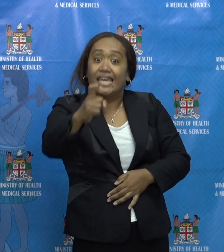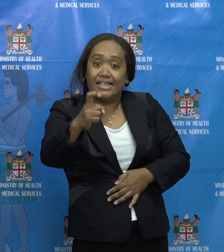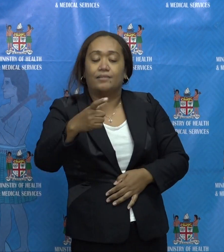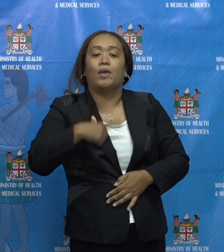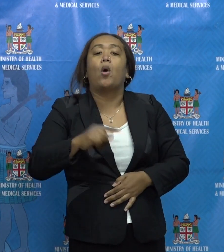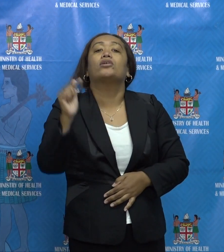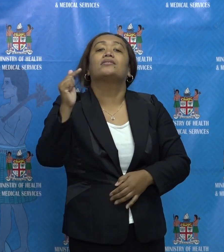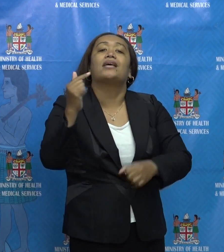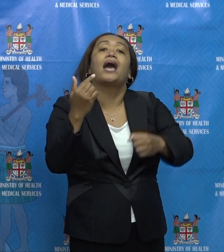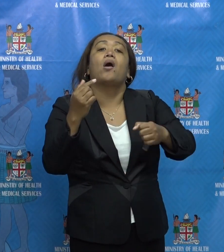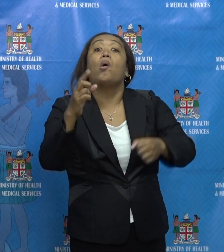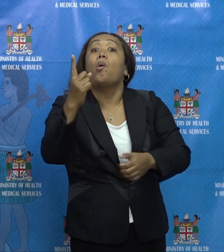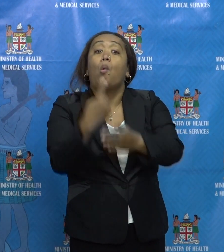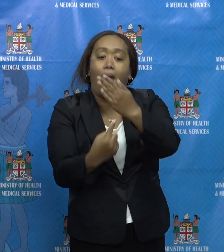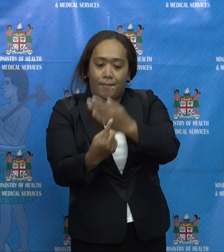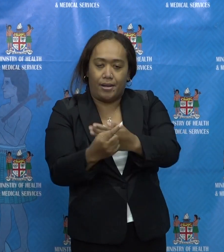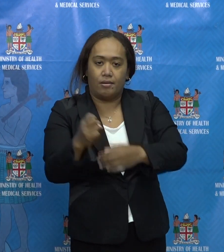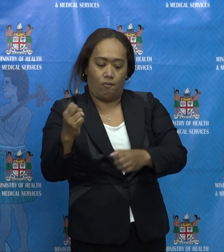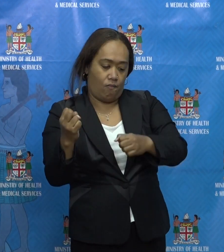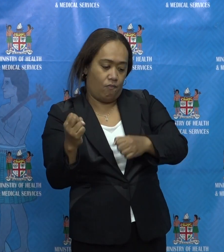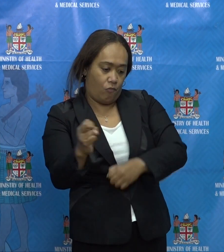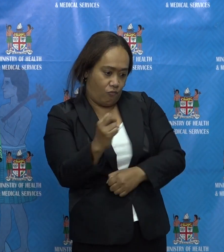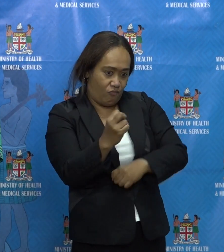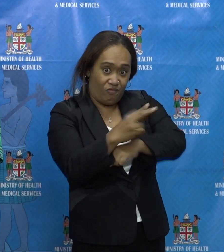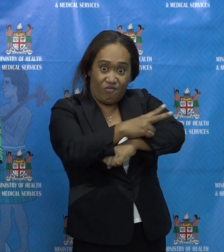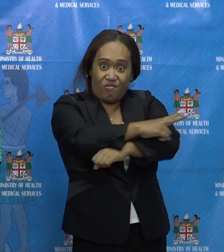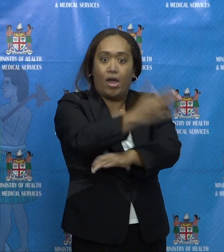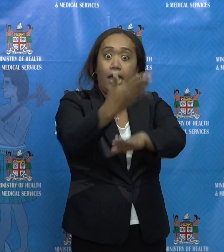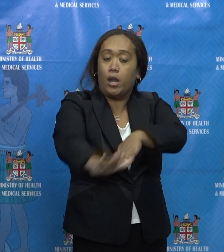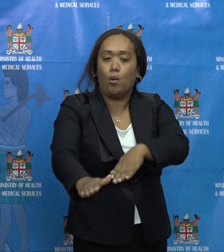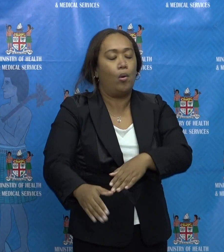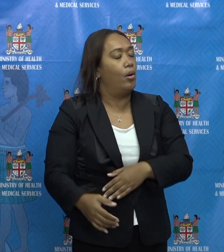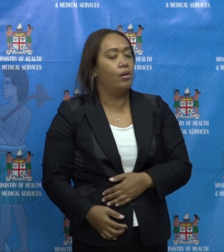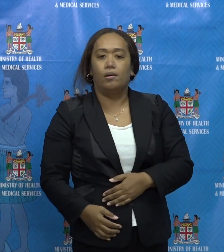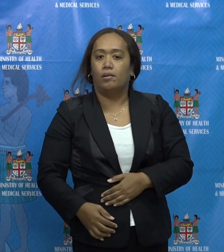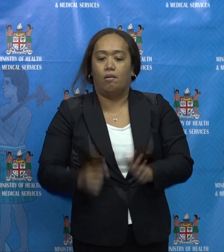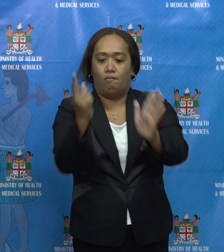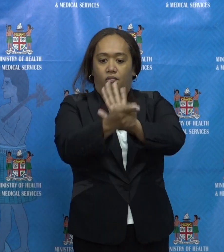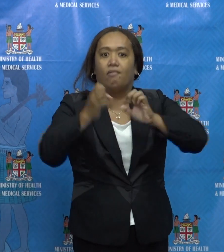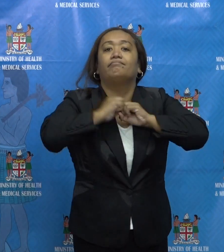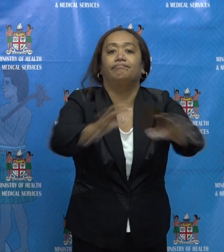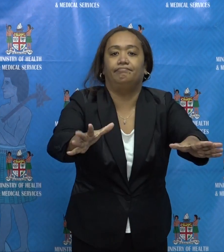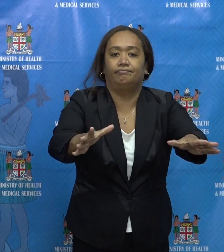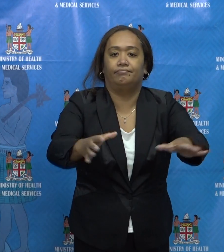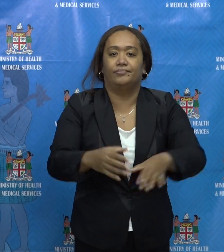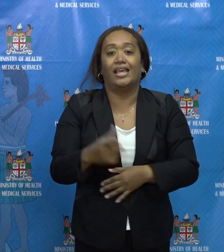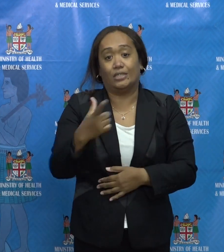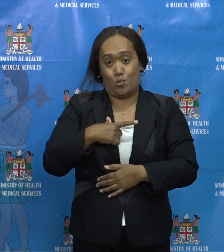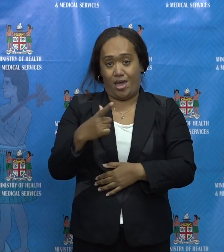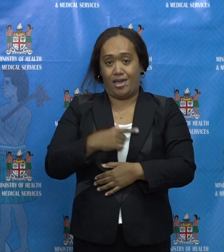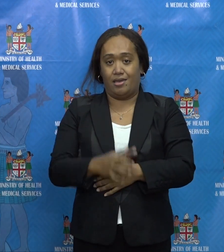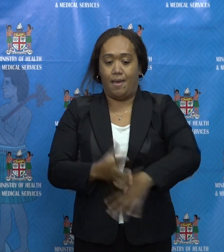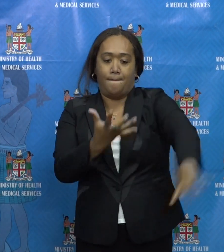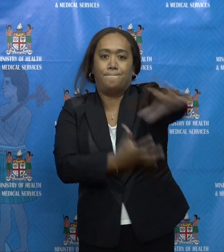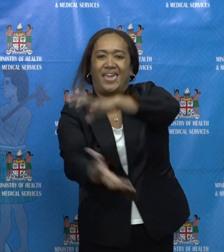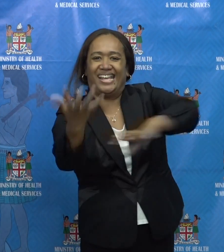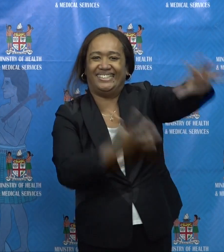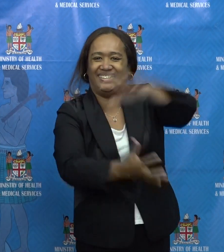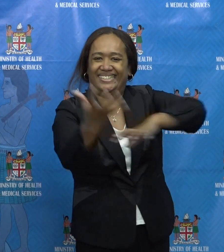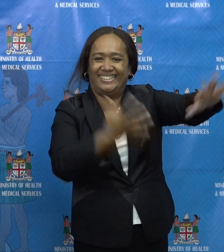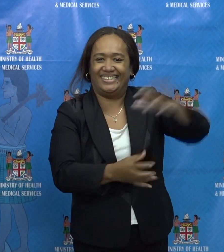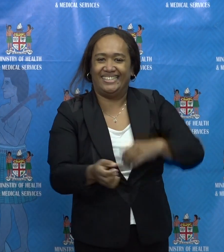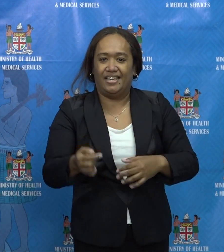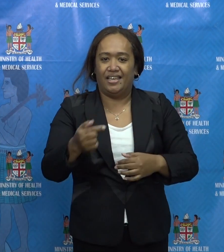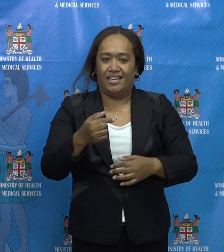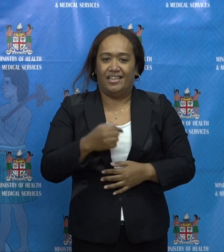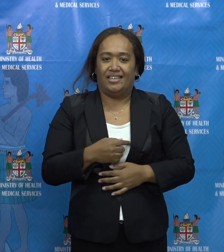See? The new variant contributes to the surge, but the main factor is the fact that the uninfected was mixing with the infected. Be clear